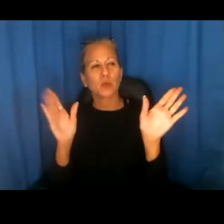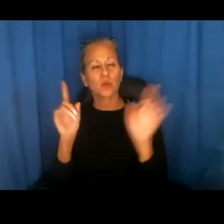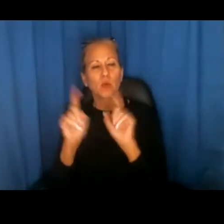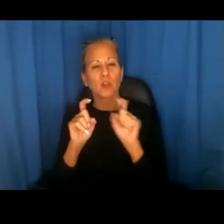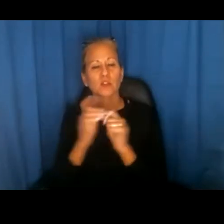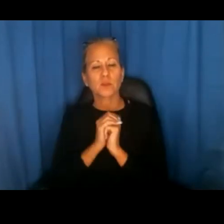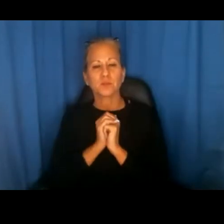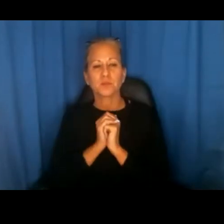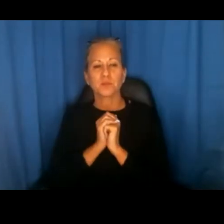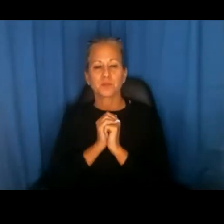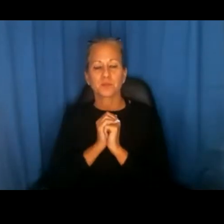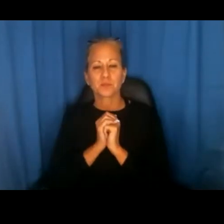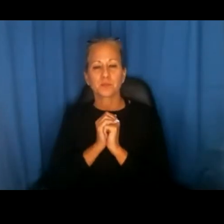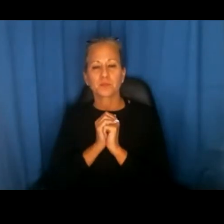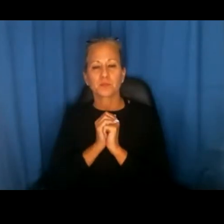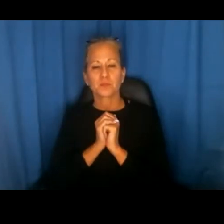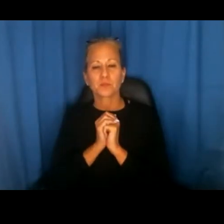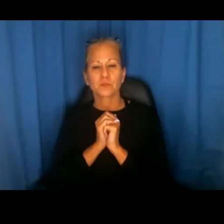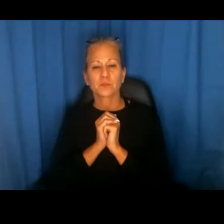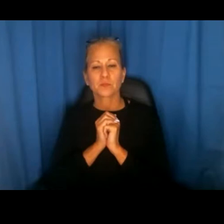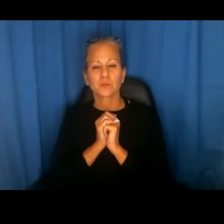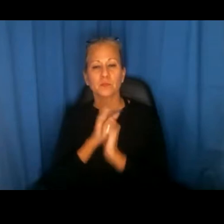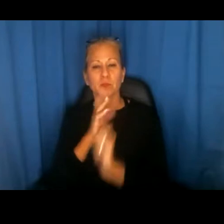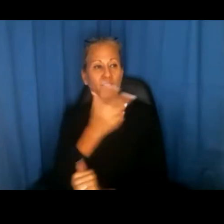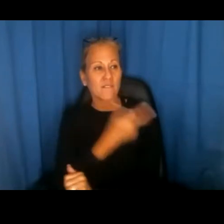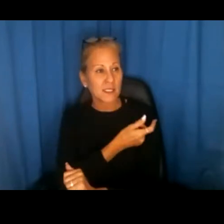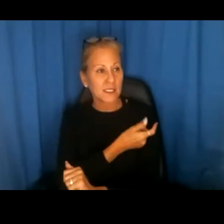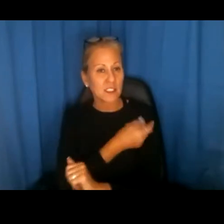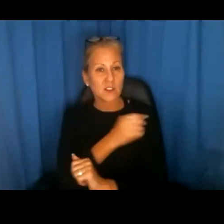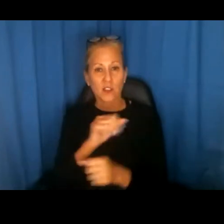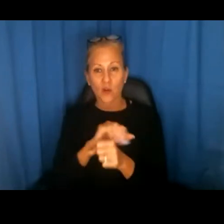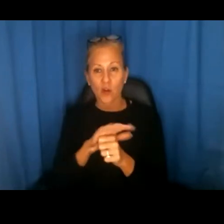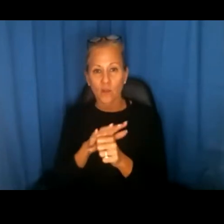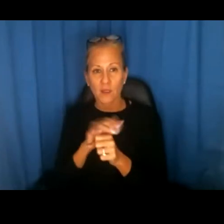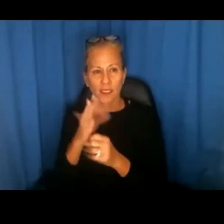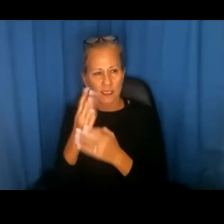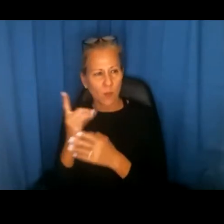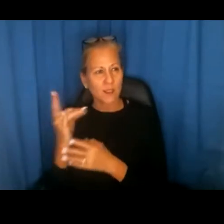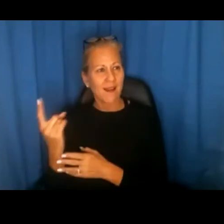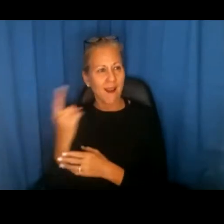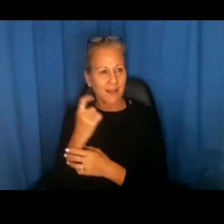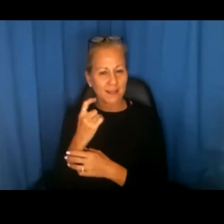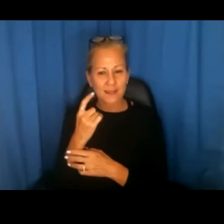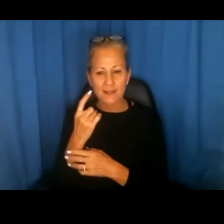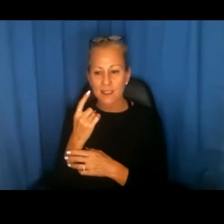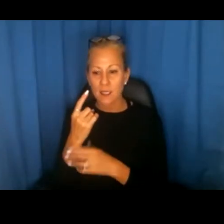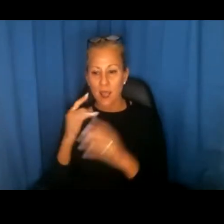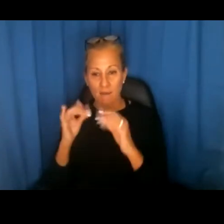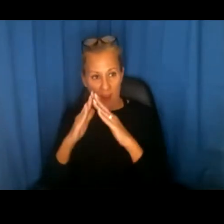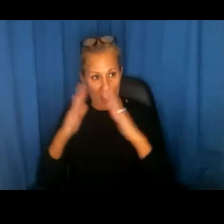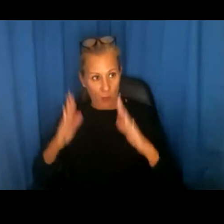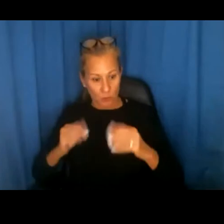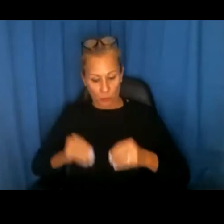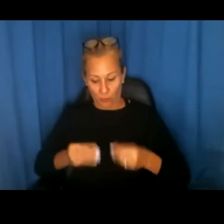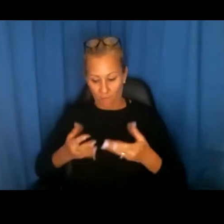questions that have come up around the vaccinations and COVID-19. Somebody asked about whether a housing provider